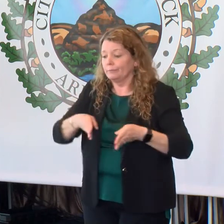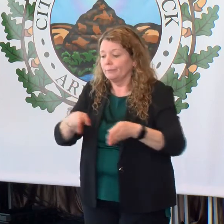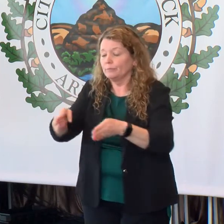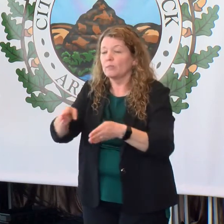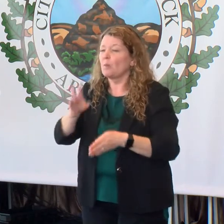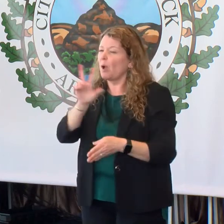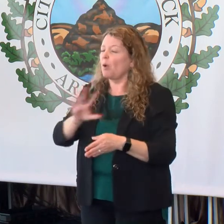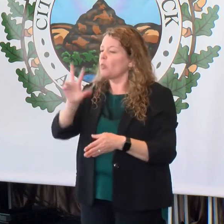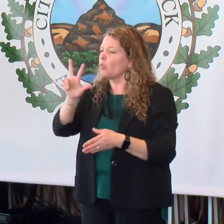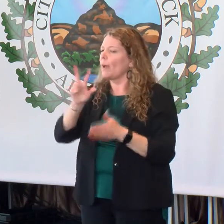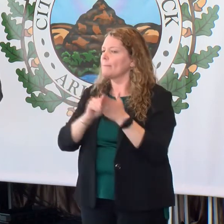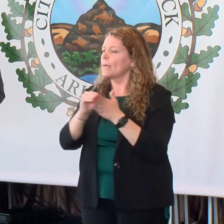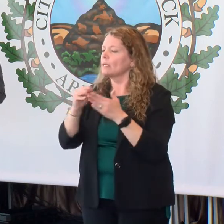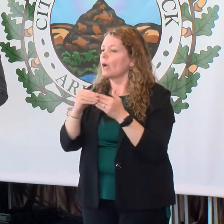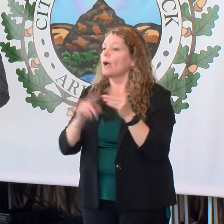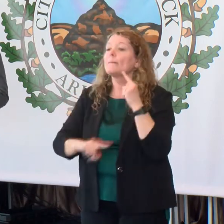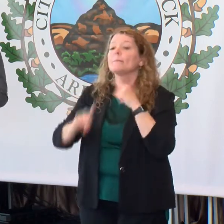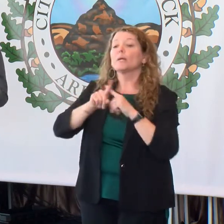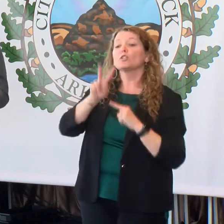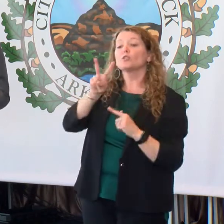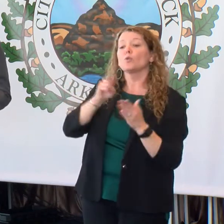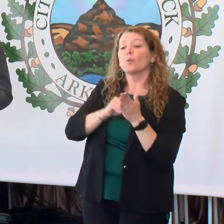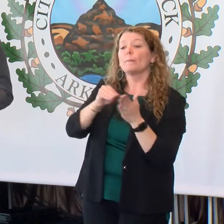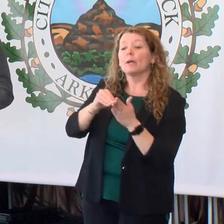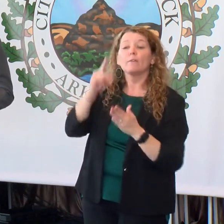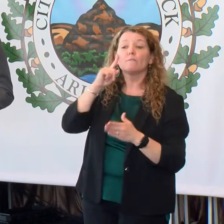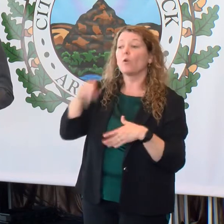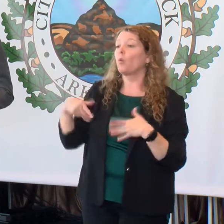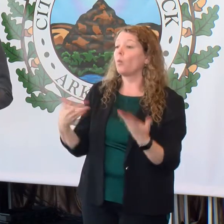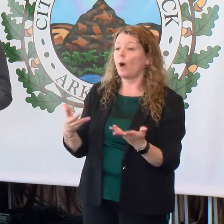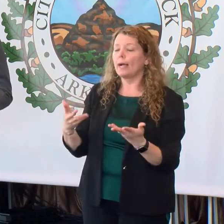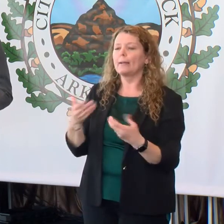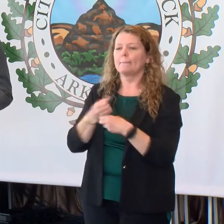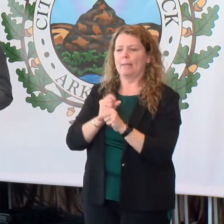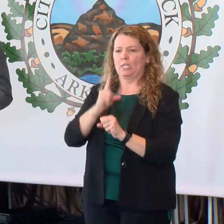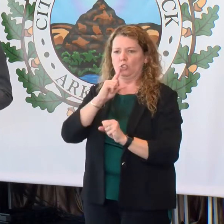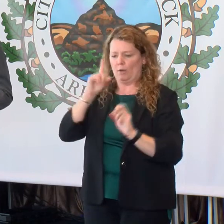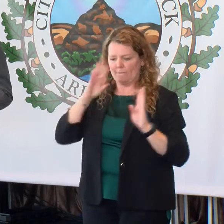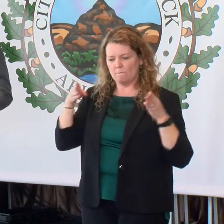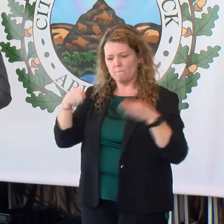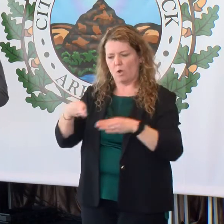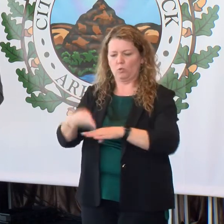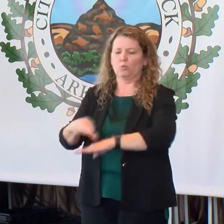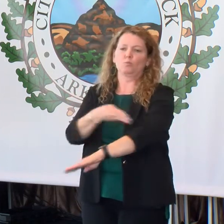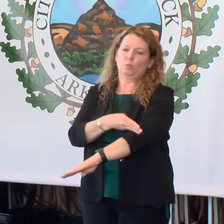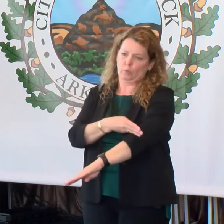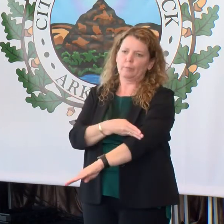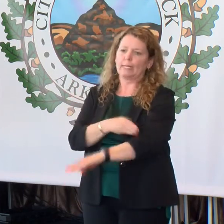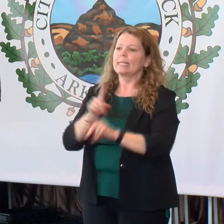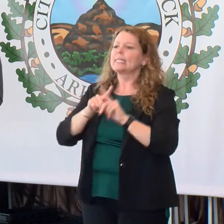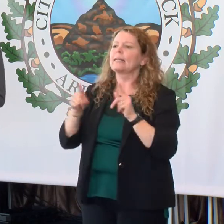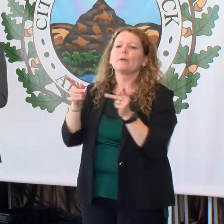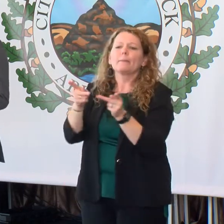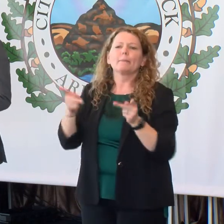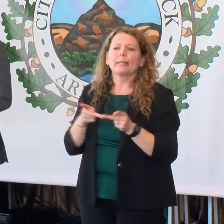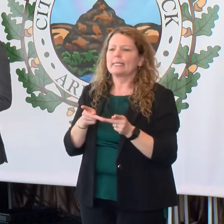but also another $2 million annually towards strategic infrastructure improvement areas for those areas that have been unserved,